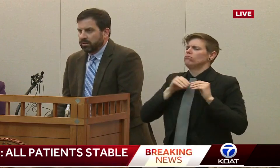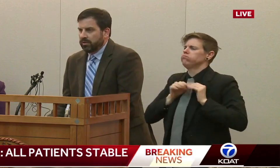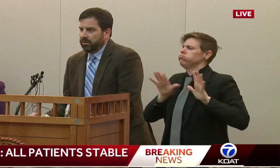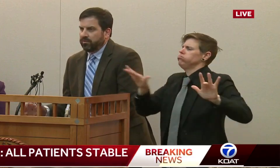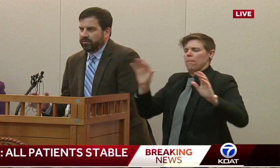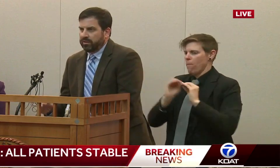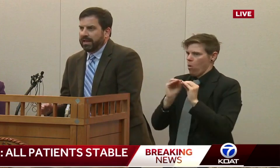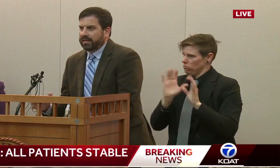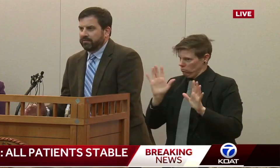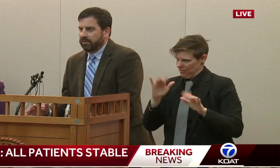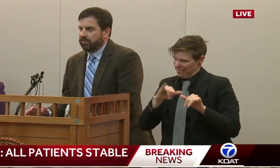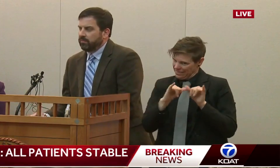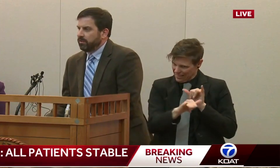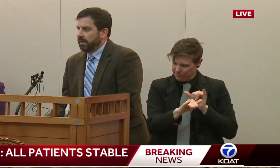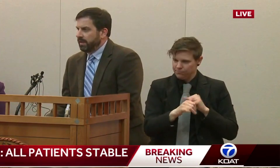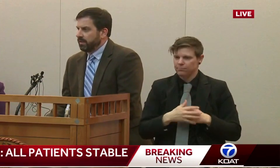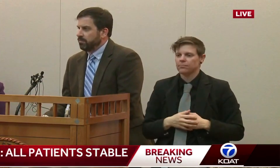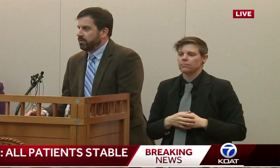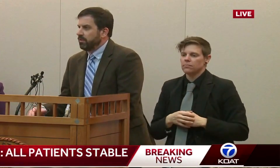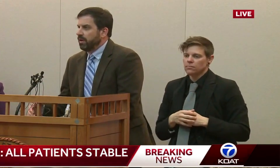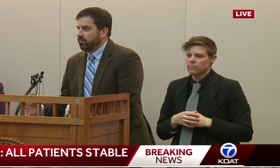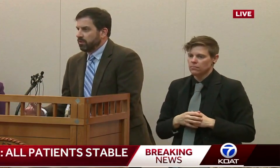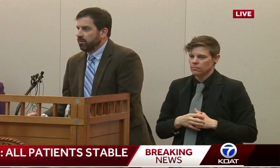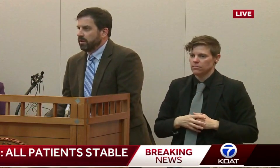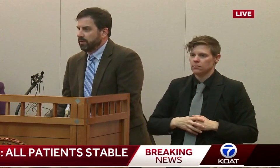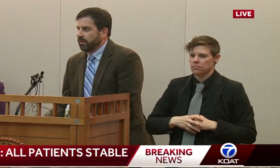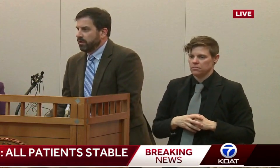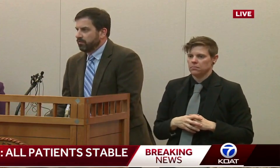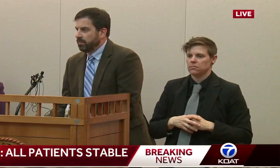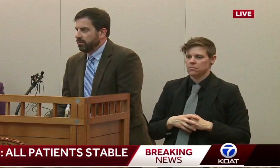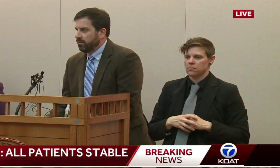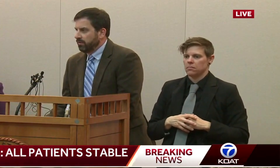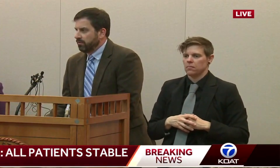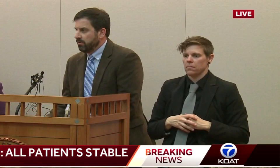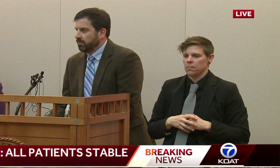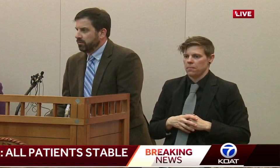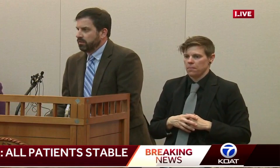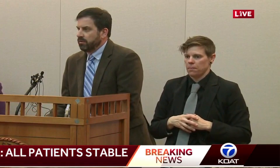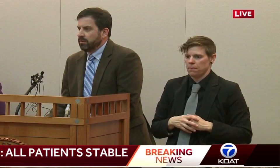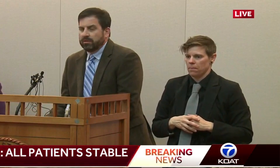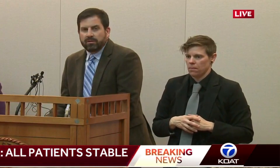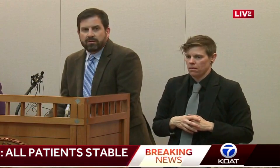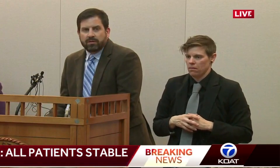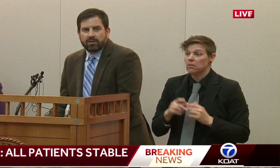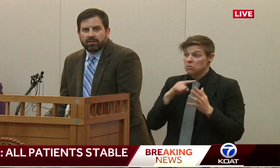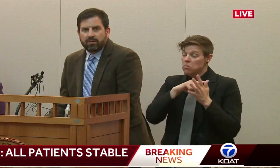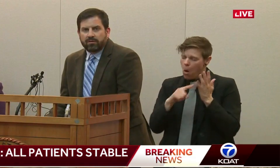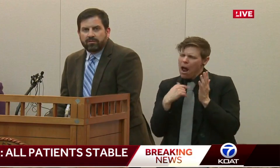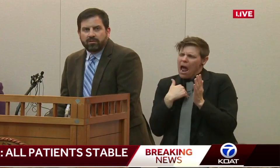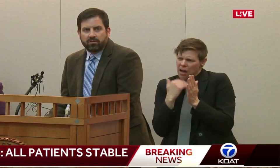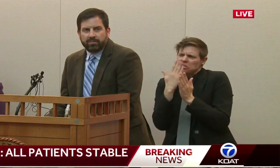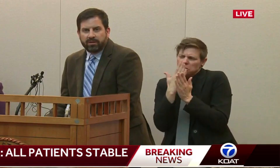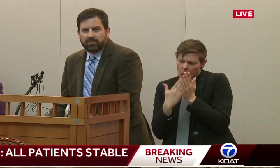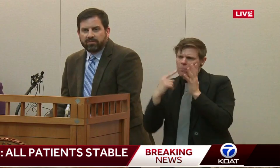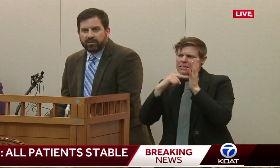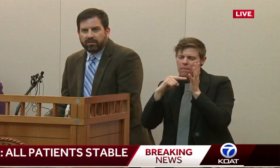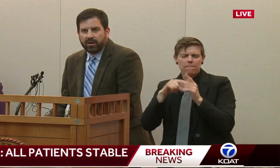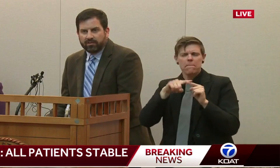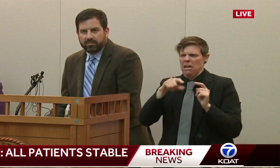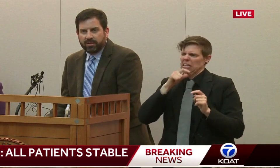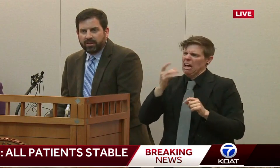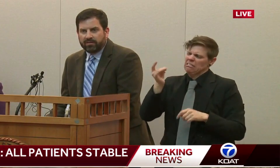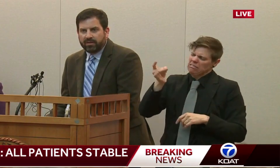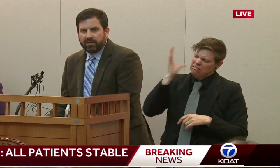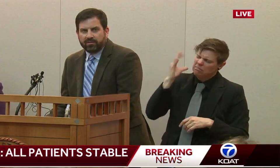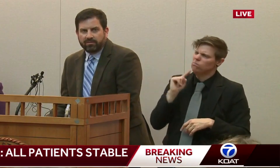Or they're still actively symptomatic, but they're not requiring a hospitalization. The two patients